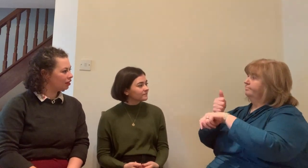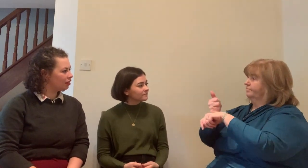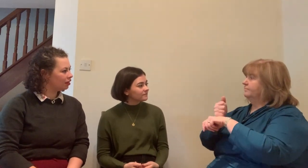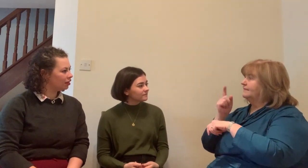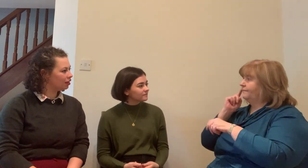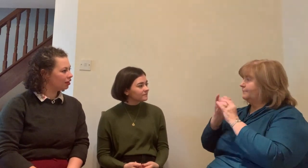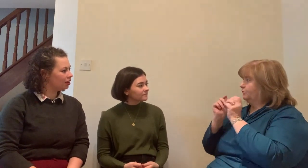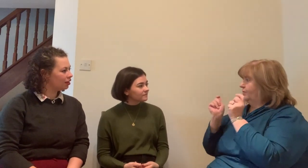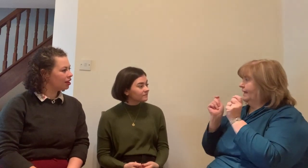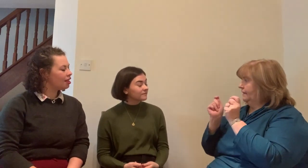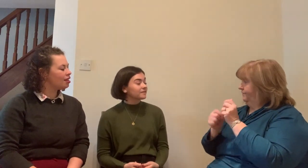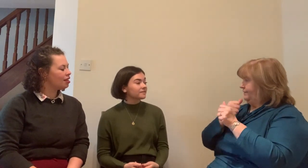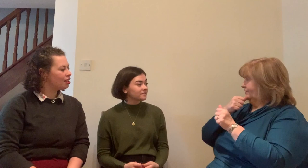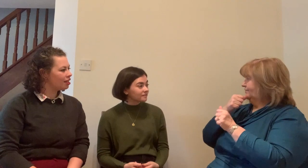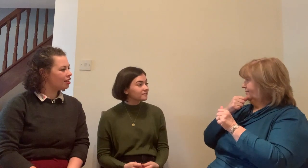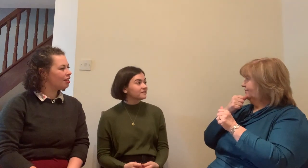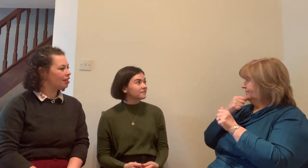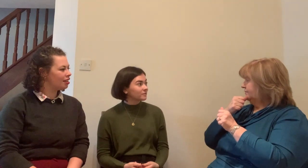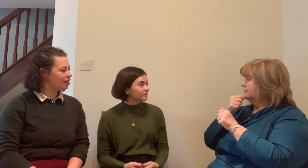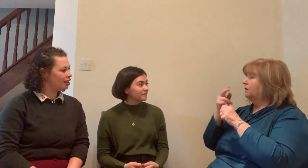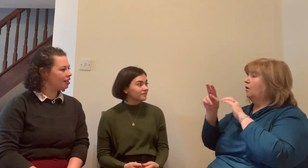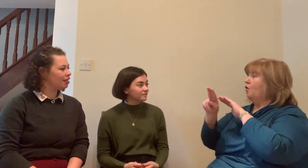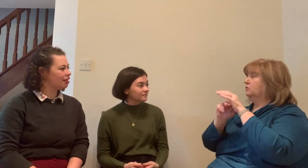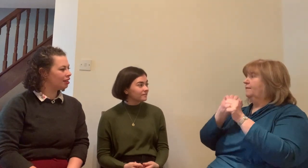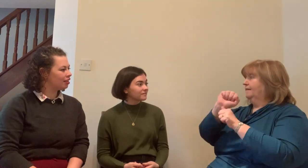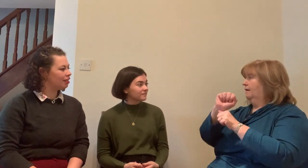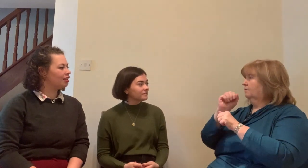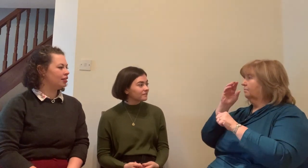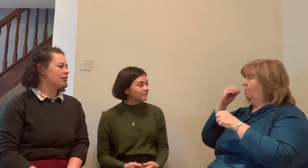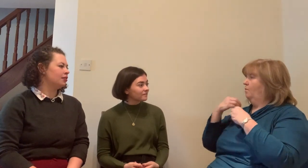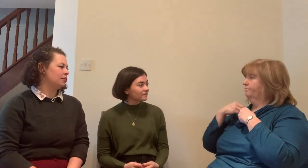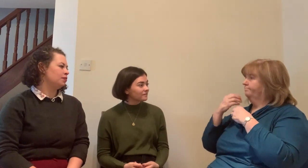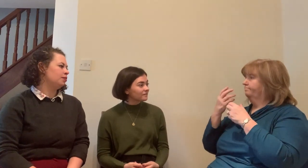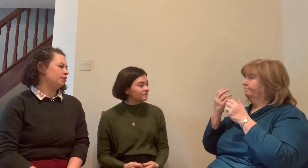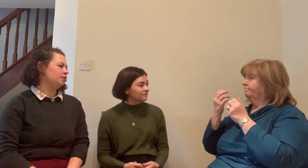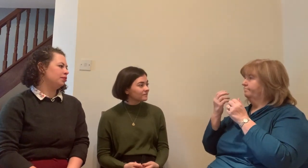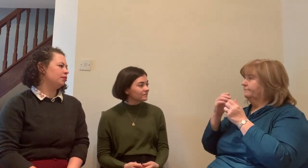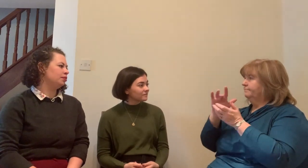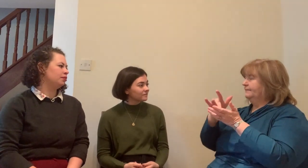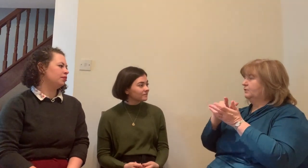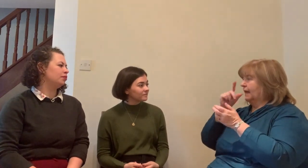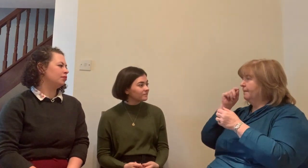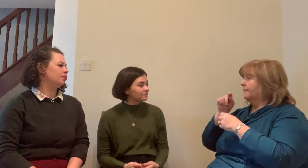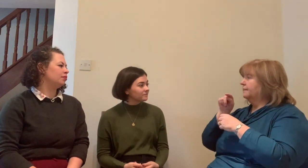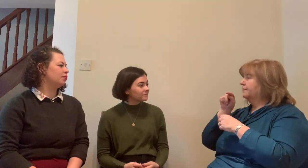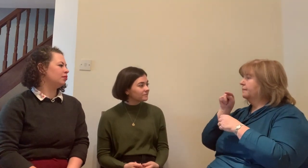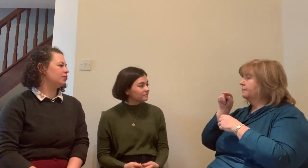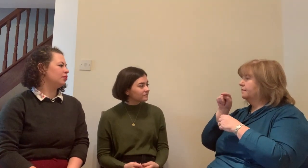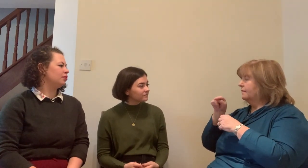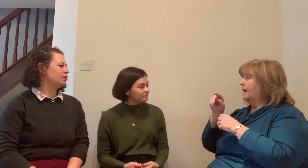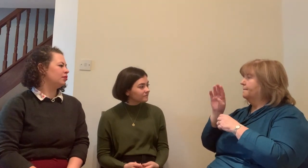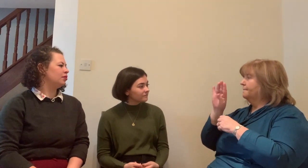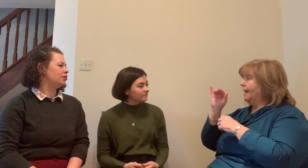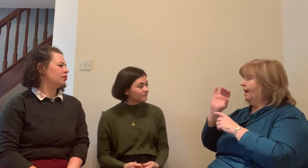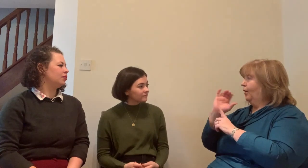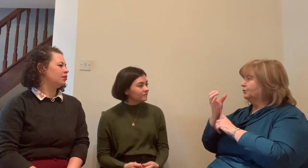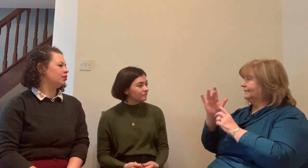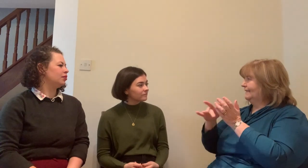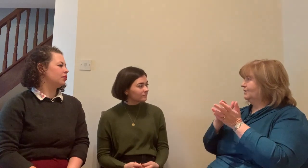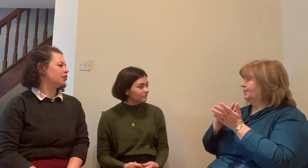it's kind of a natural thing that you always did. I don't even know what that is. It's that, dare I say, kind of soft skills navigating your